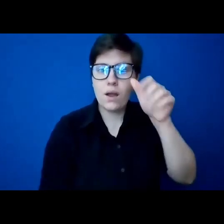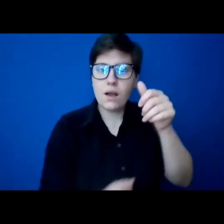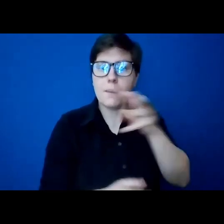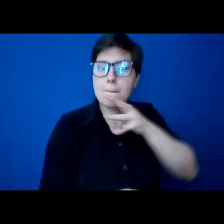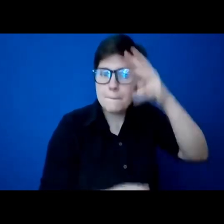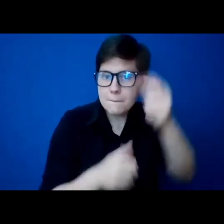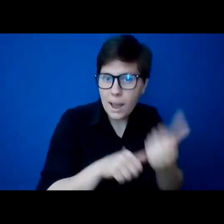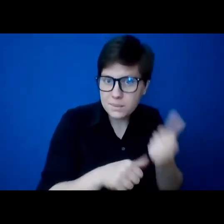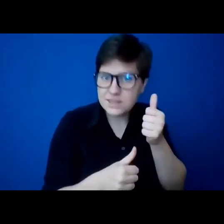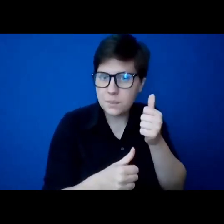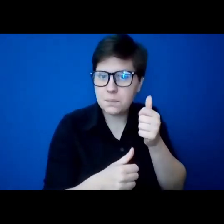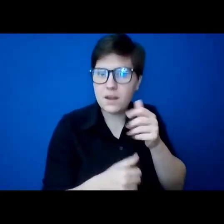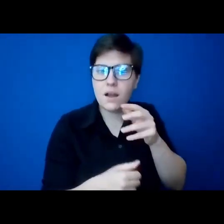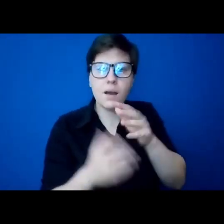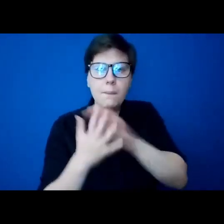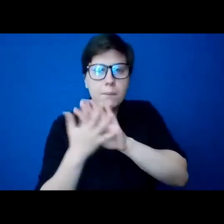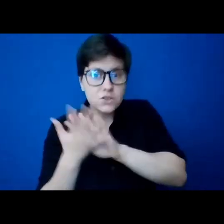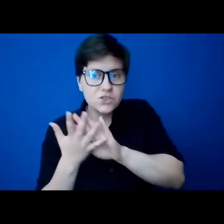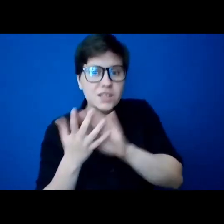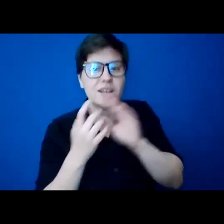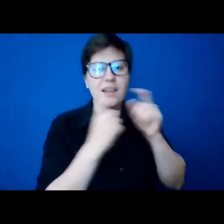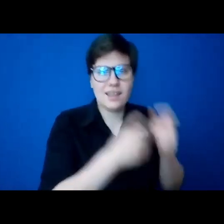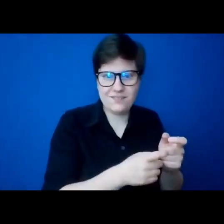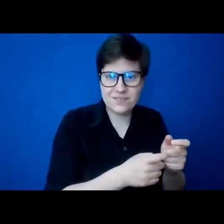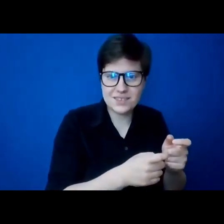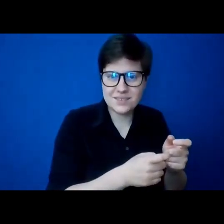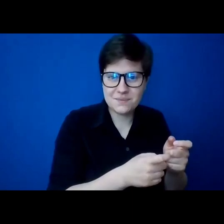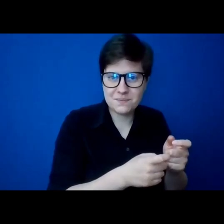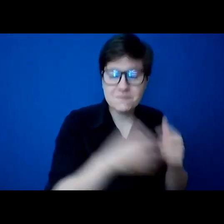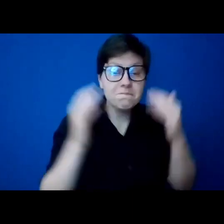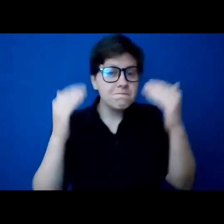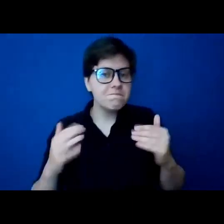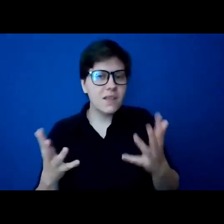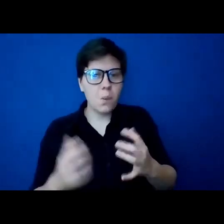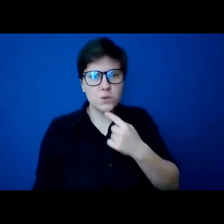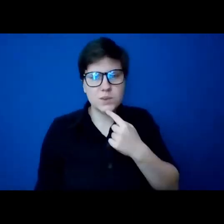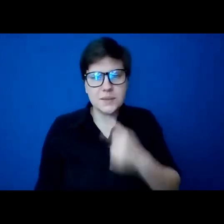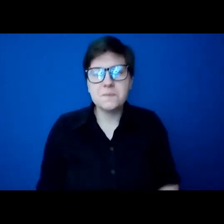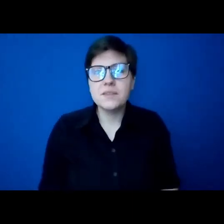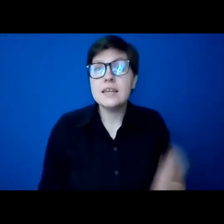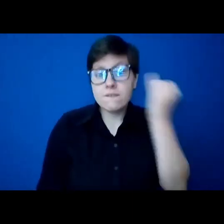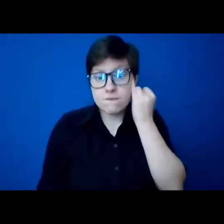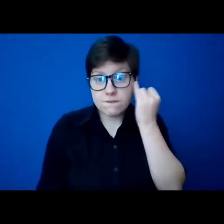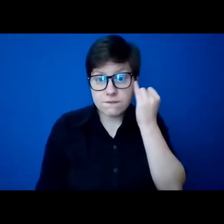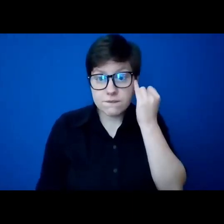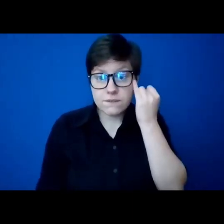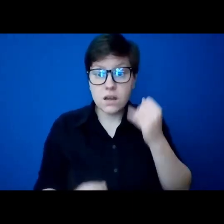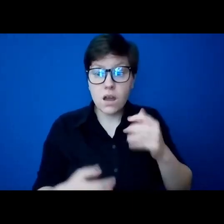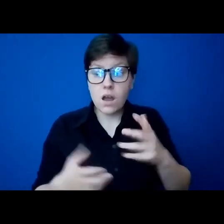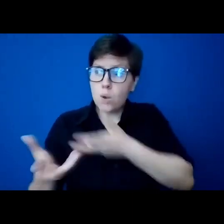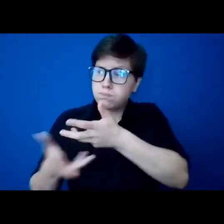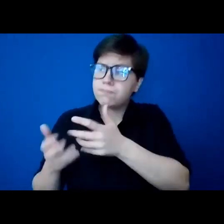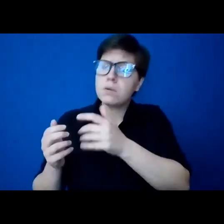Mystery and gift. There's a second item that I'd like to say, and that is that if you treat somebody with dignity, there's no